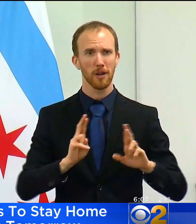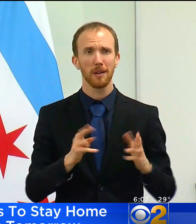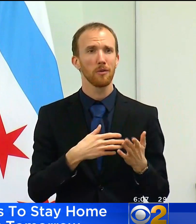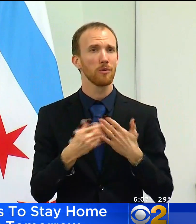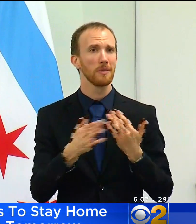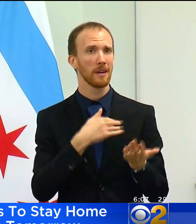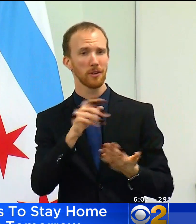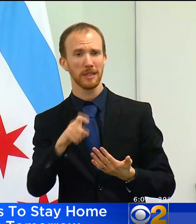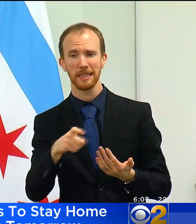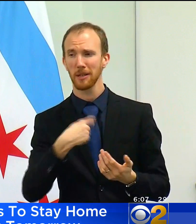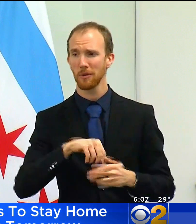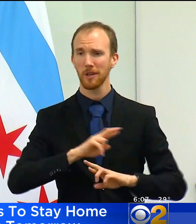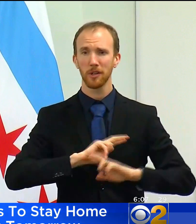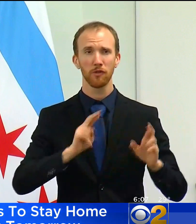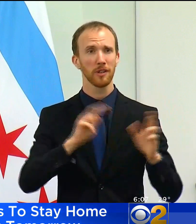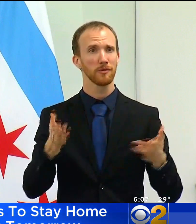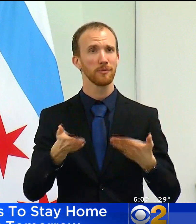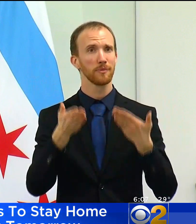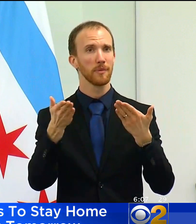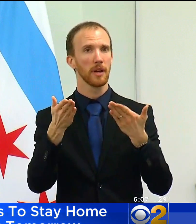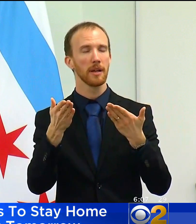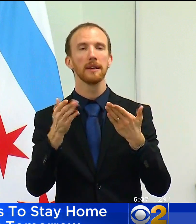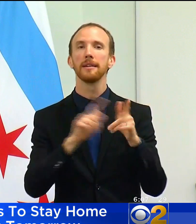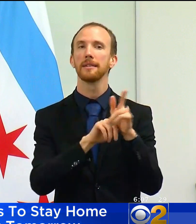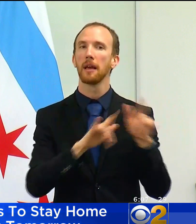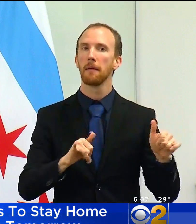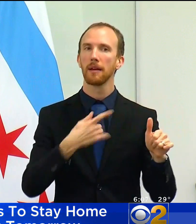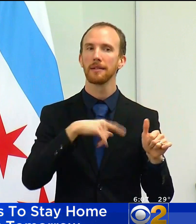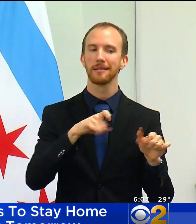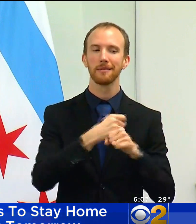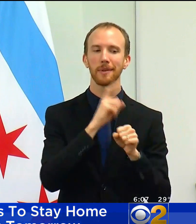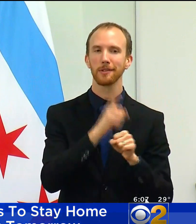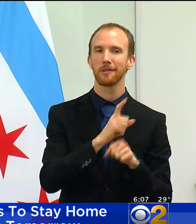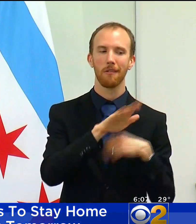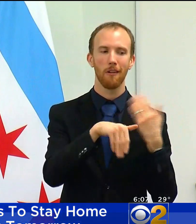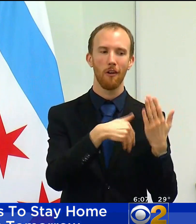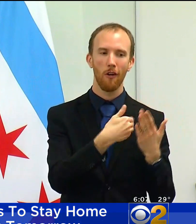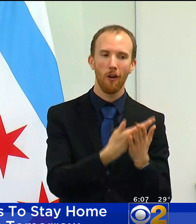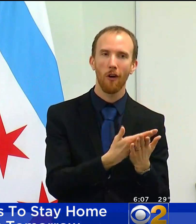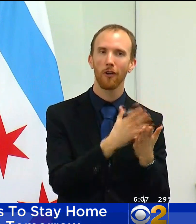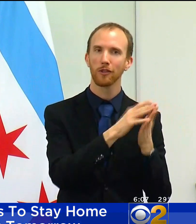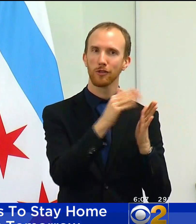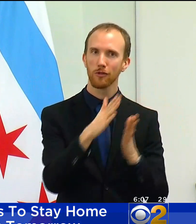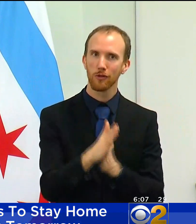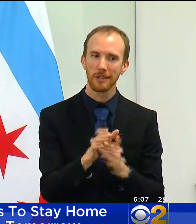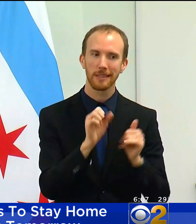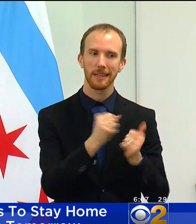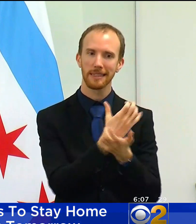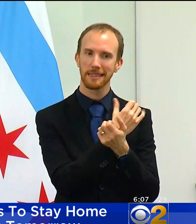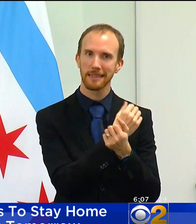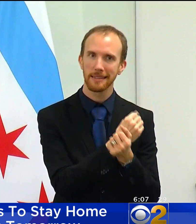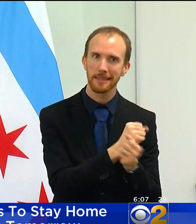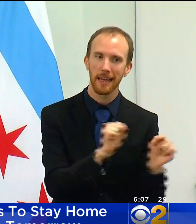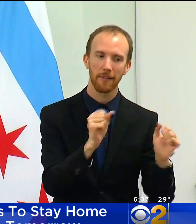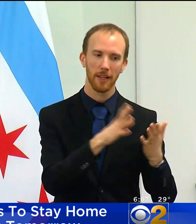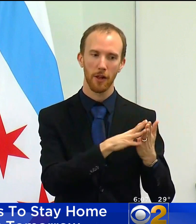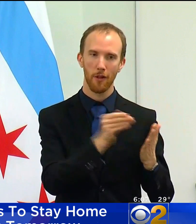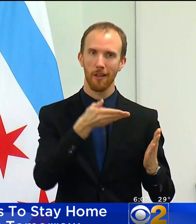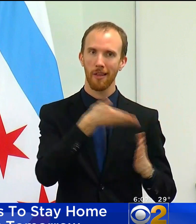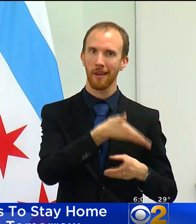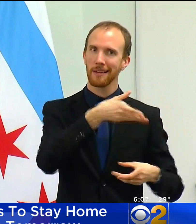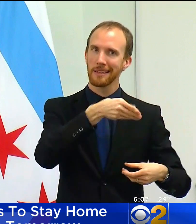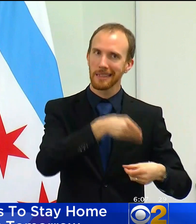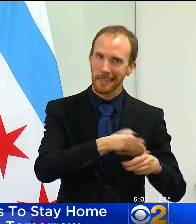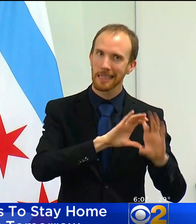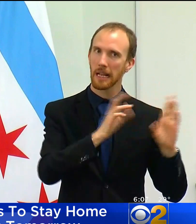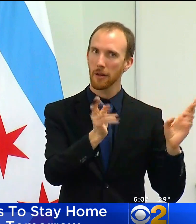as possible while also ensuring that we can safely instruct our students and give them the quality education in the classroom environment they